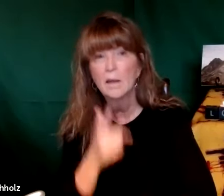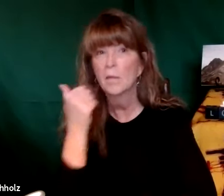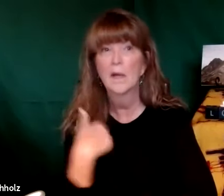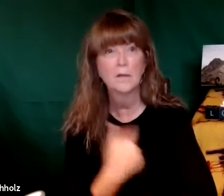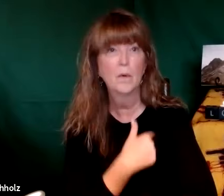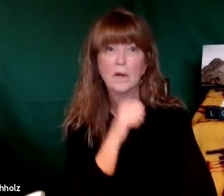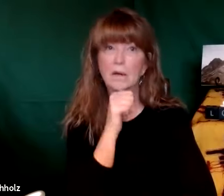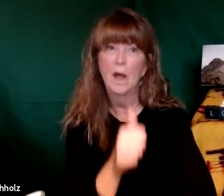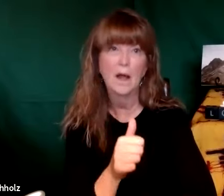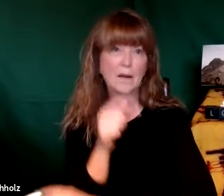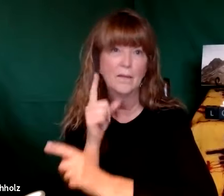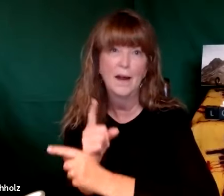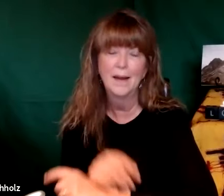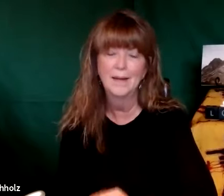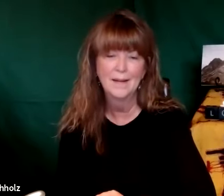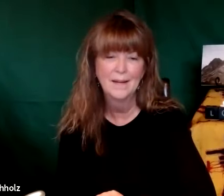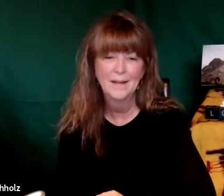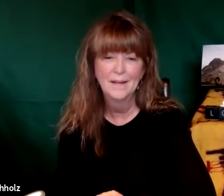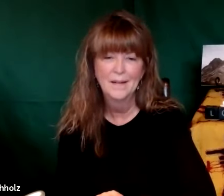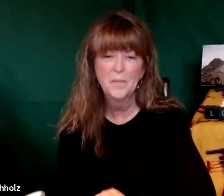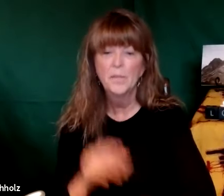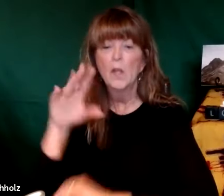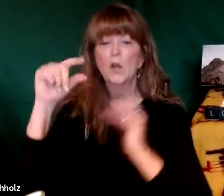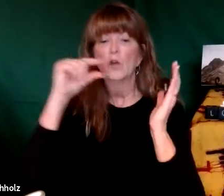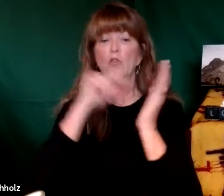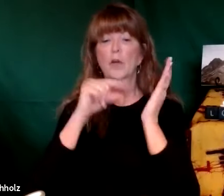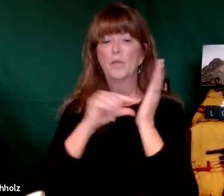and to attend to what God has to tell us it's hard right